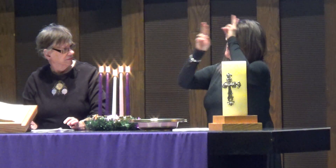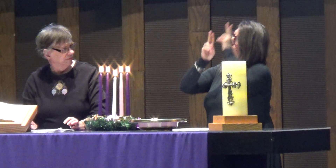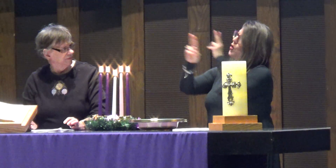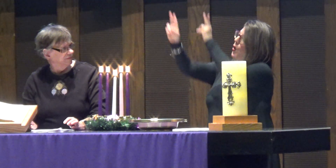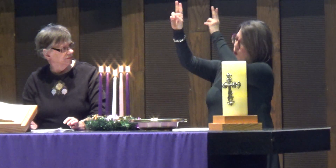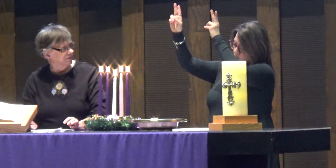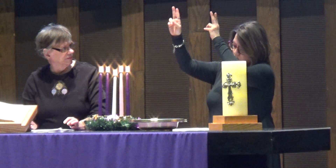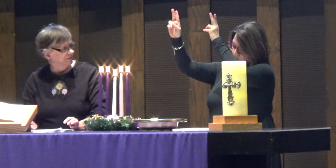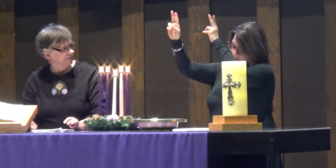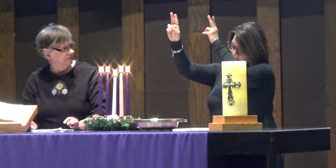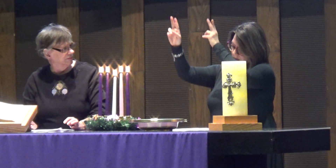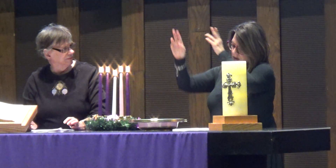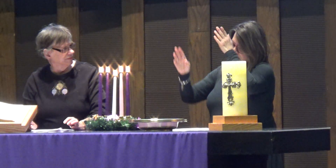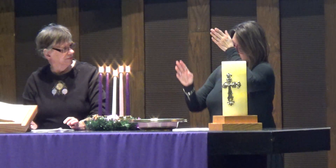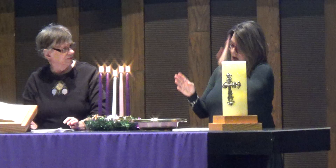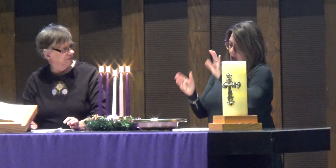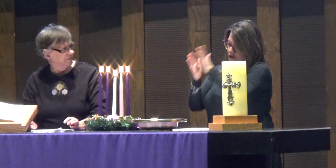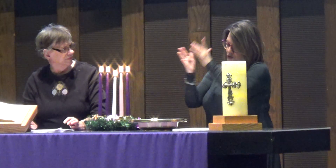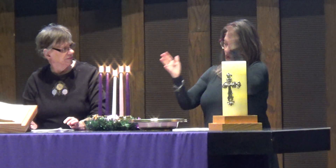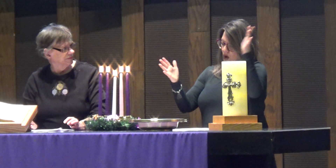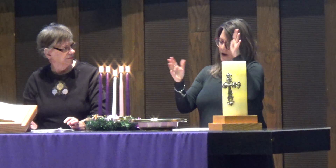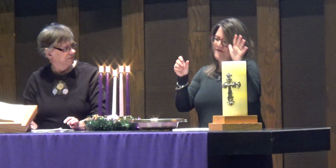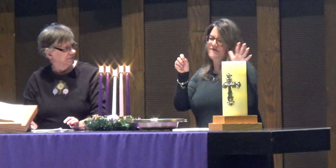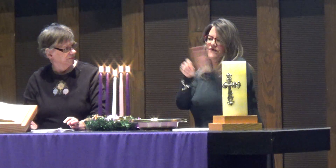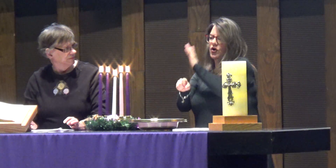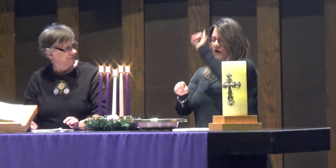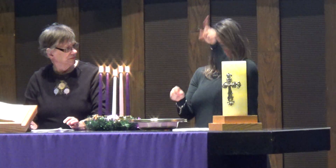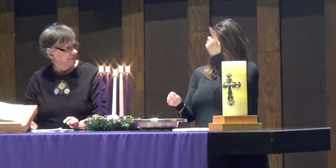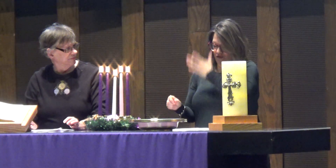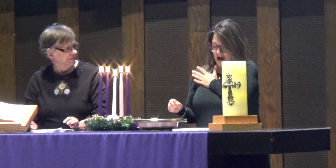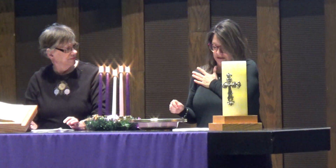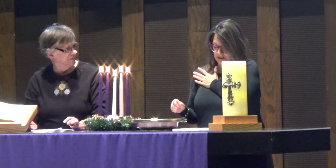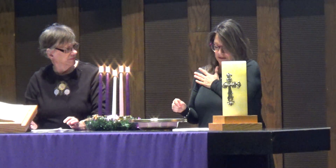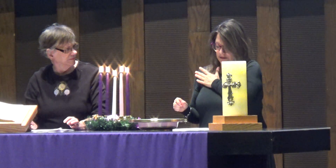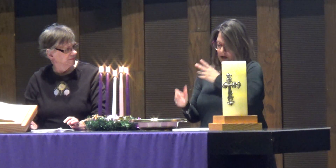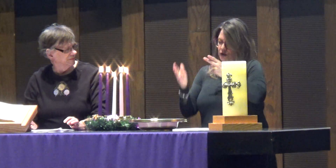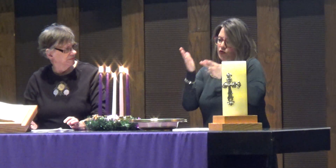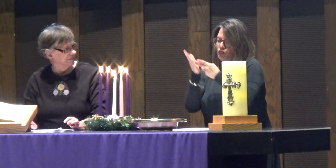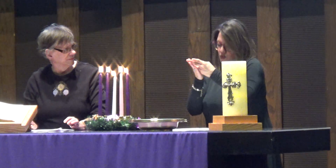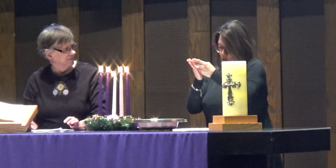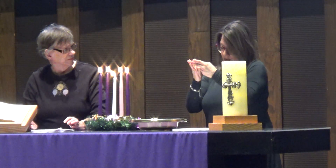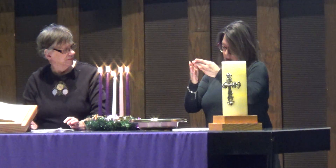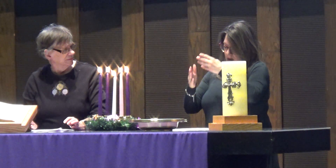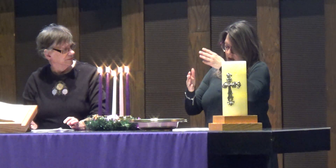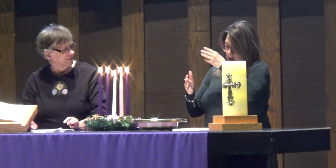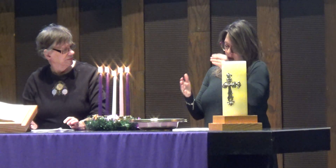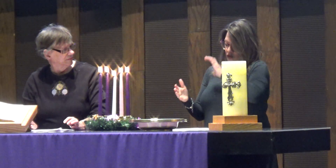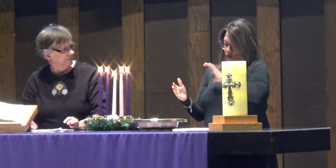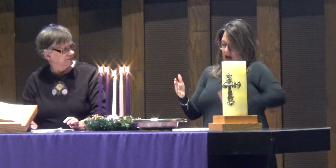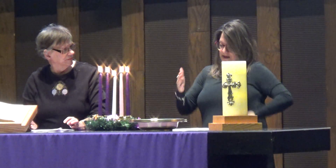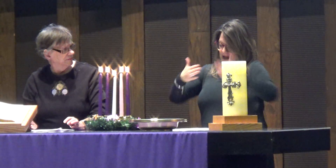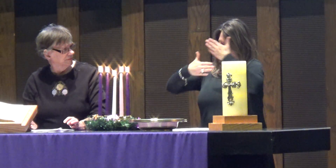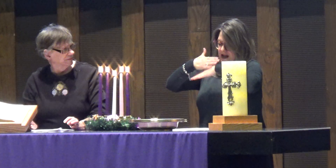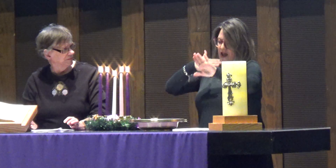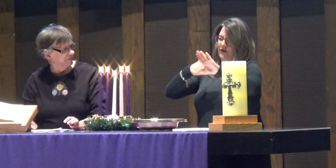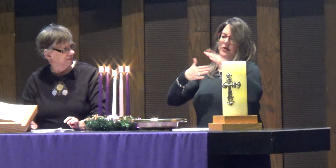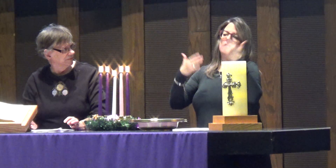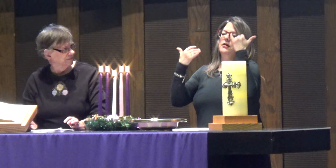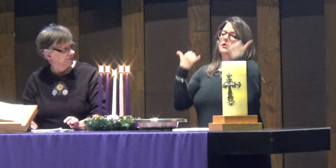By it, we behold God's glory, full of grace and truth. At Christ's